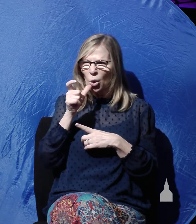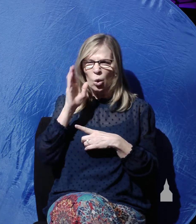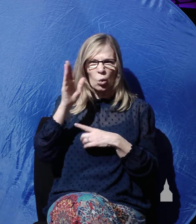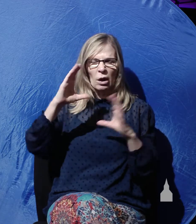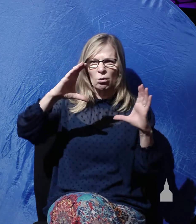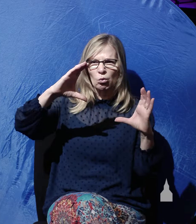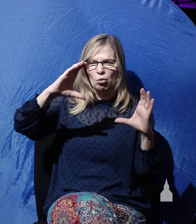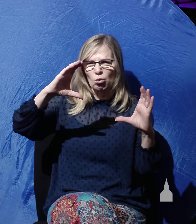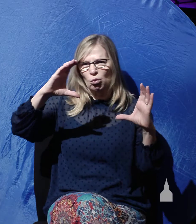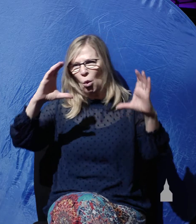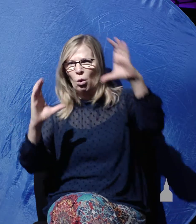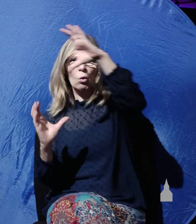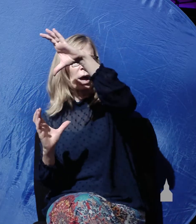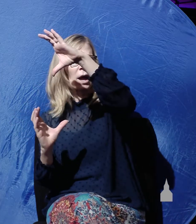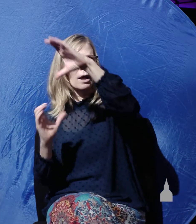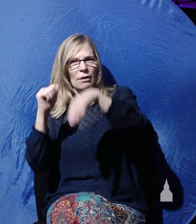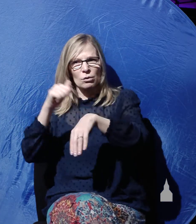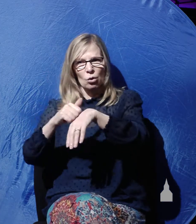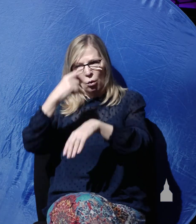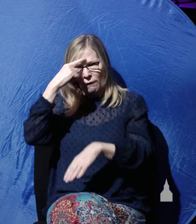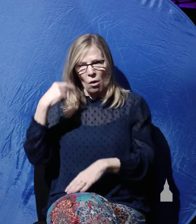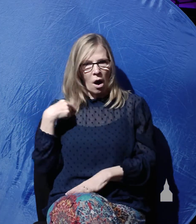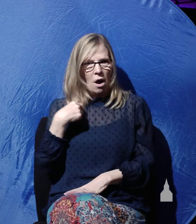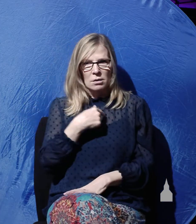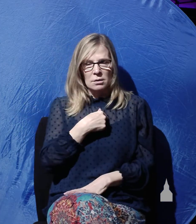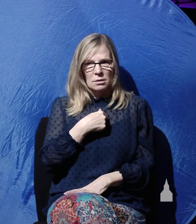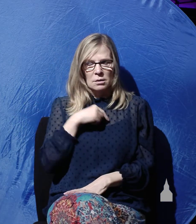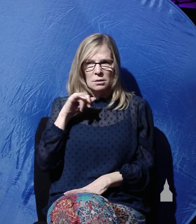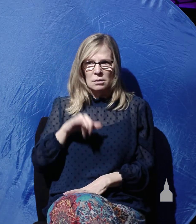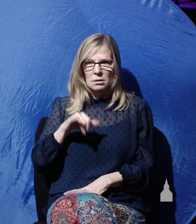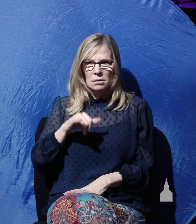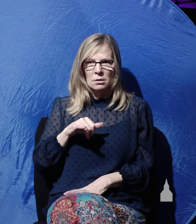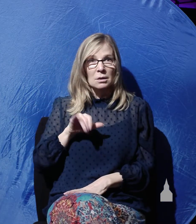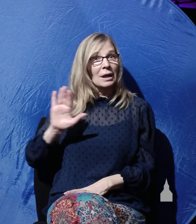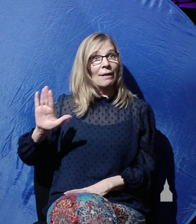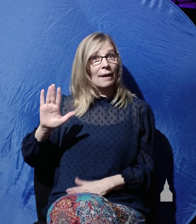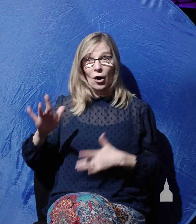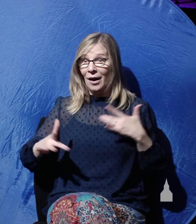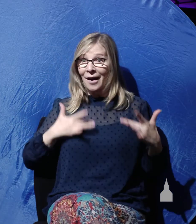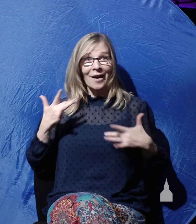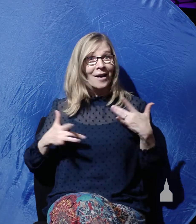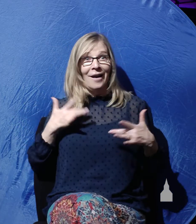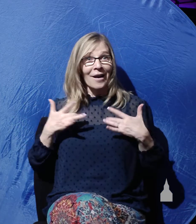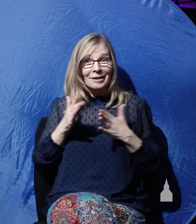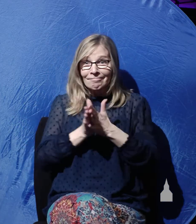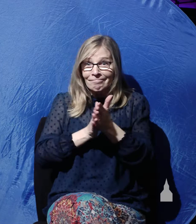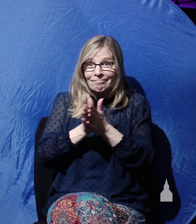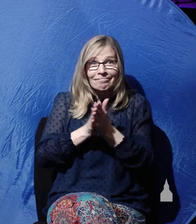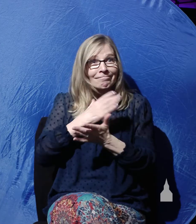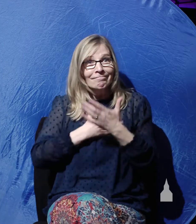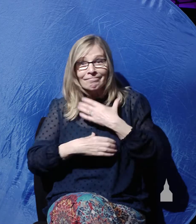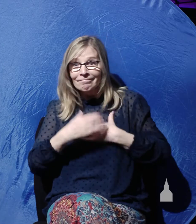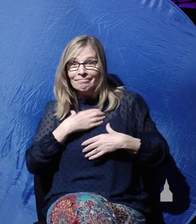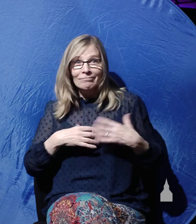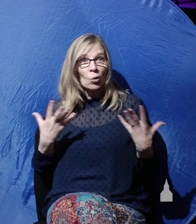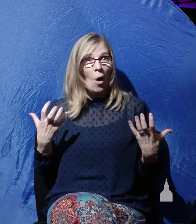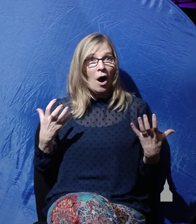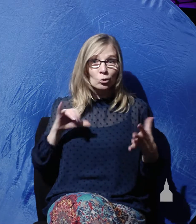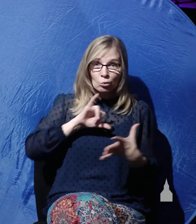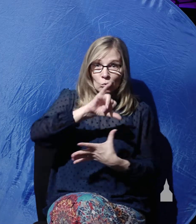us from the entrance of the tomb? Now, in their zeal, in their passion, in their eagerness to anoint the body of